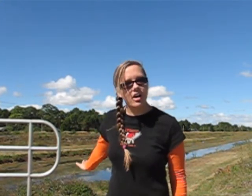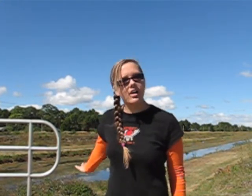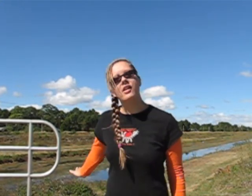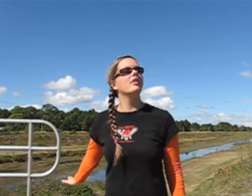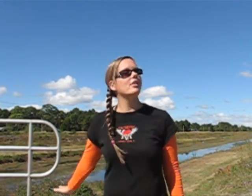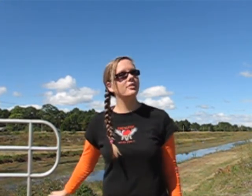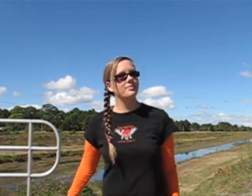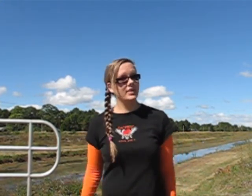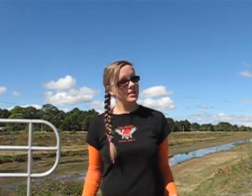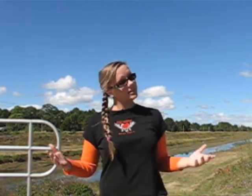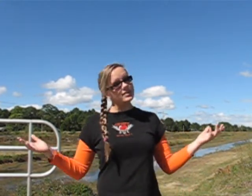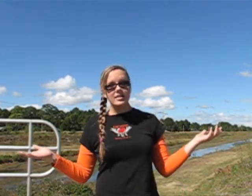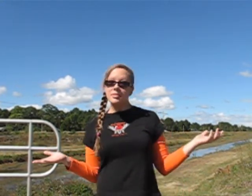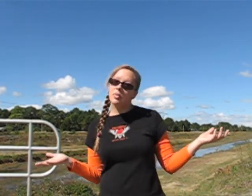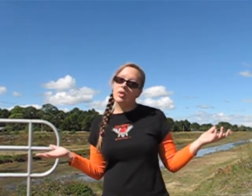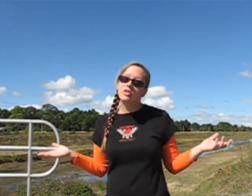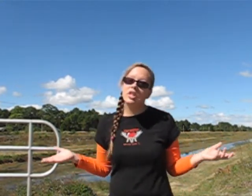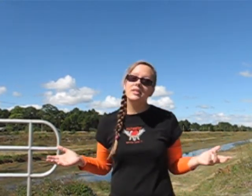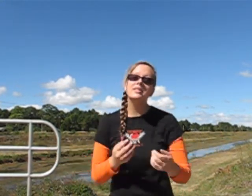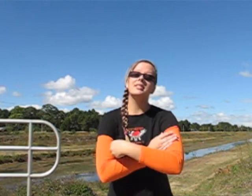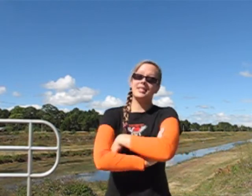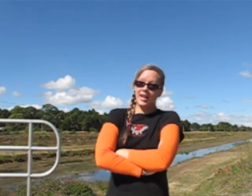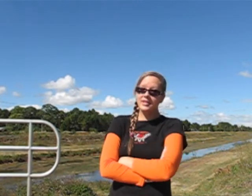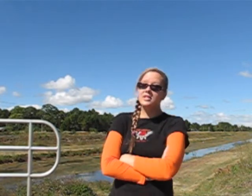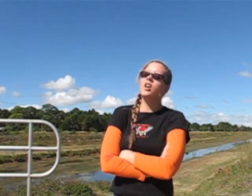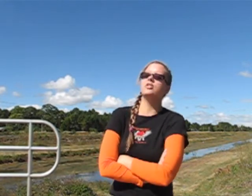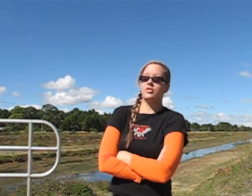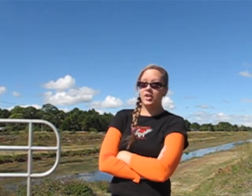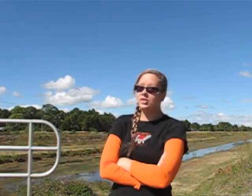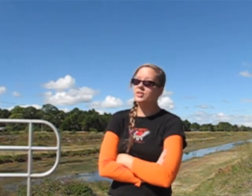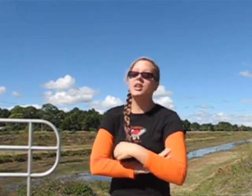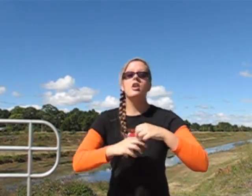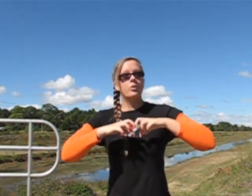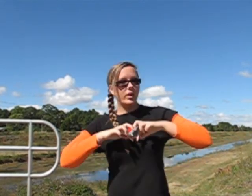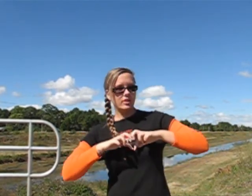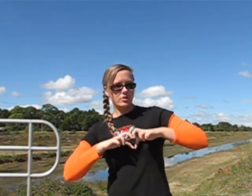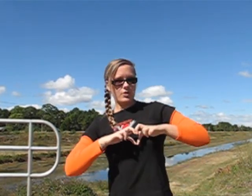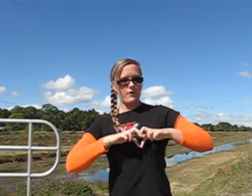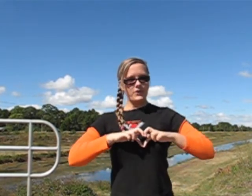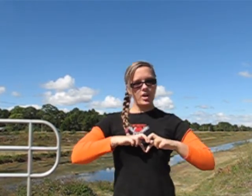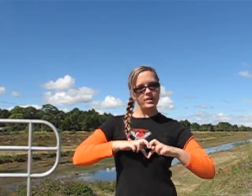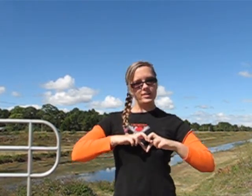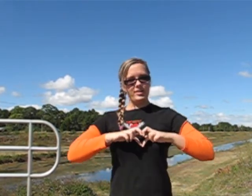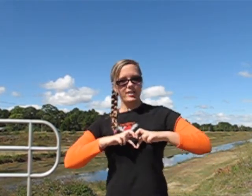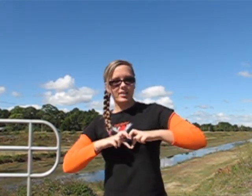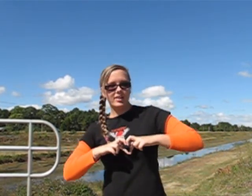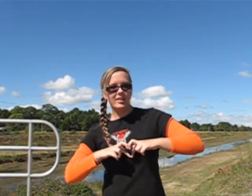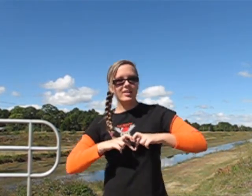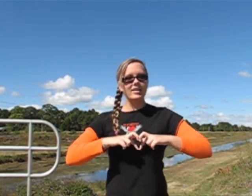all? Cause this is for just a dance hall drug You can't wait to fall in love